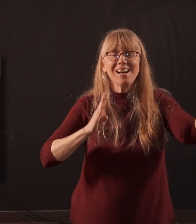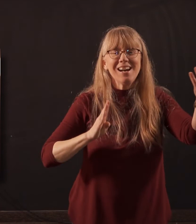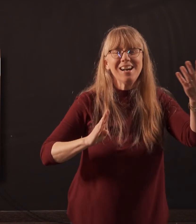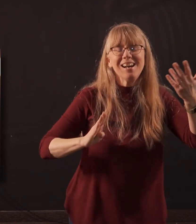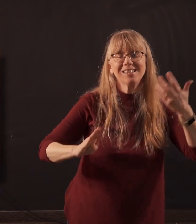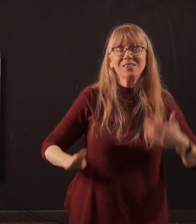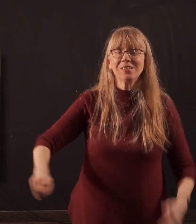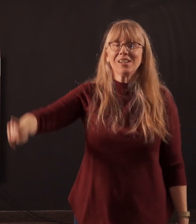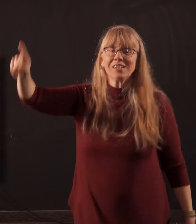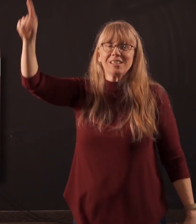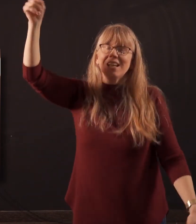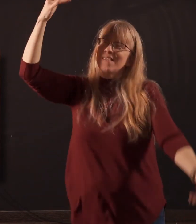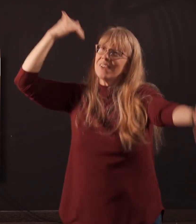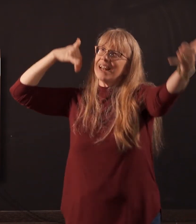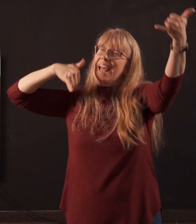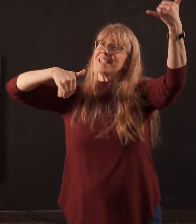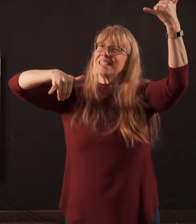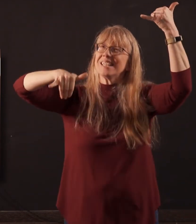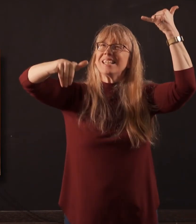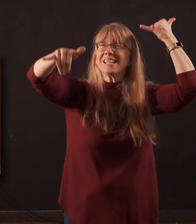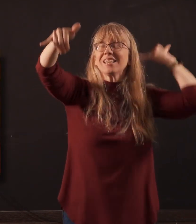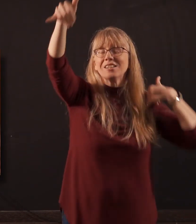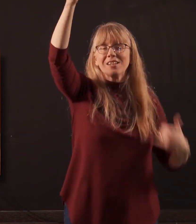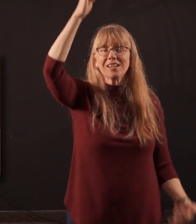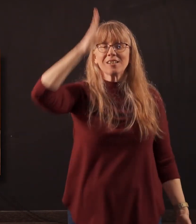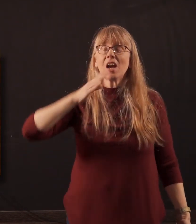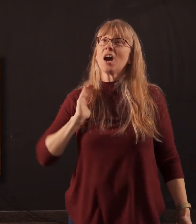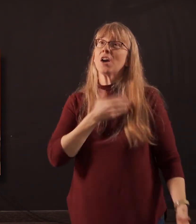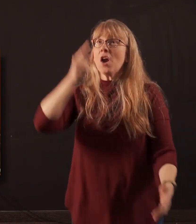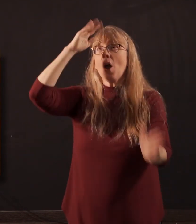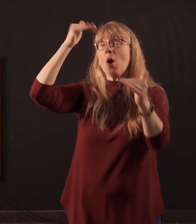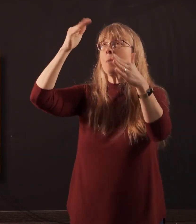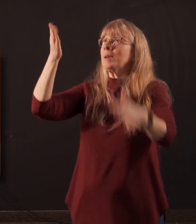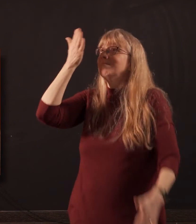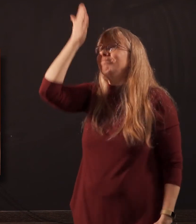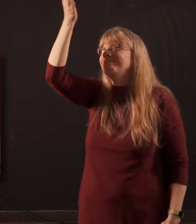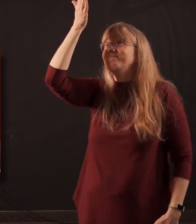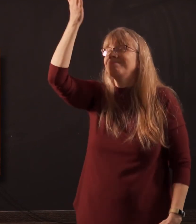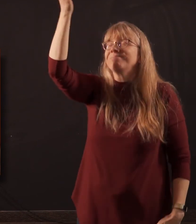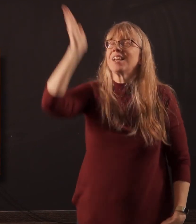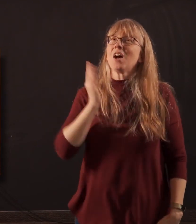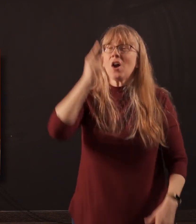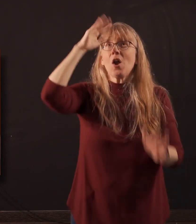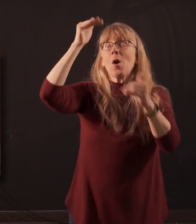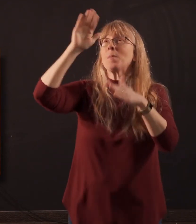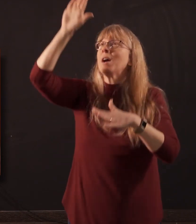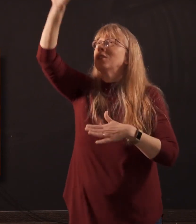You are the everlasting God. We set our hope on You. We set our hope on